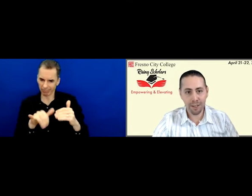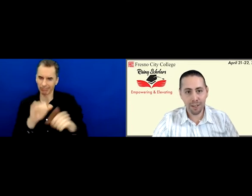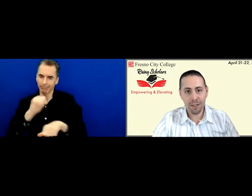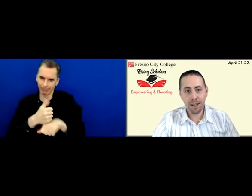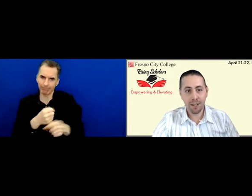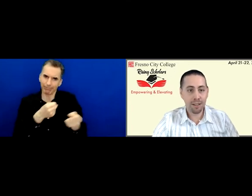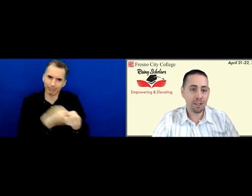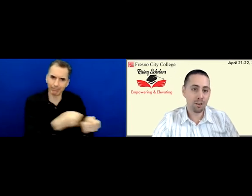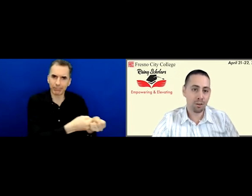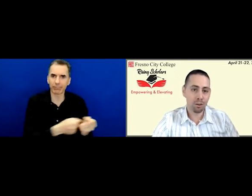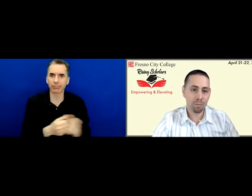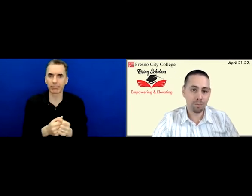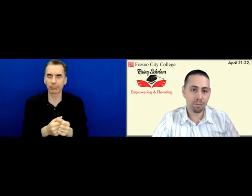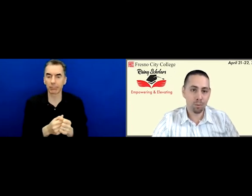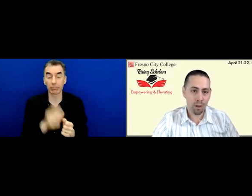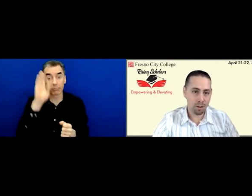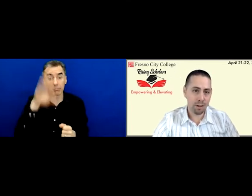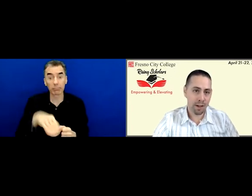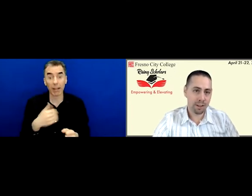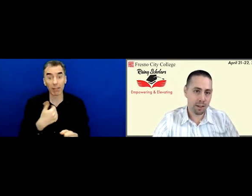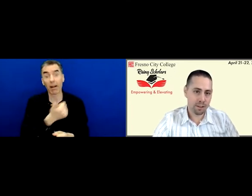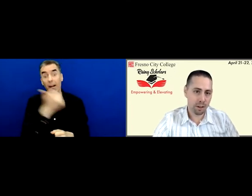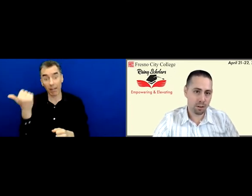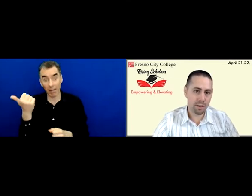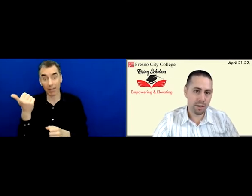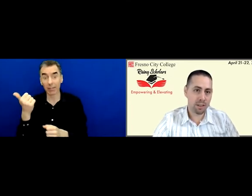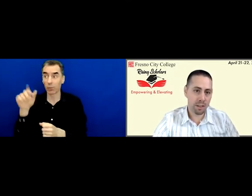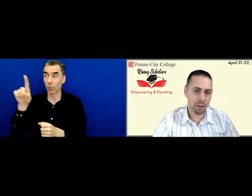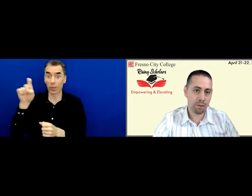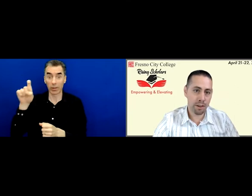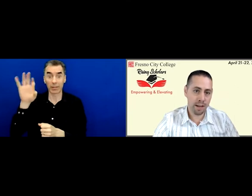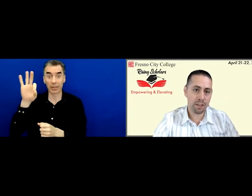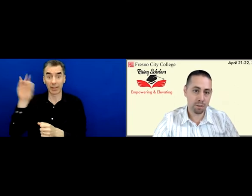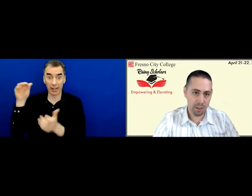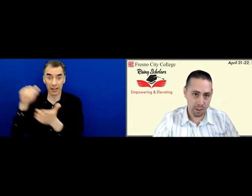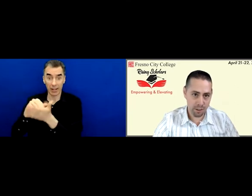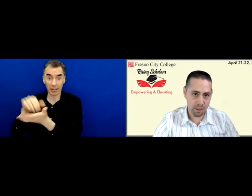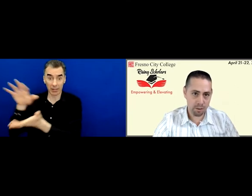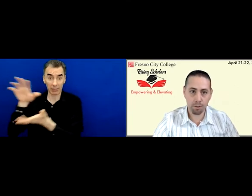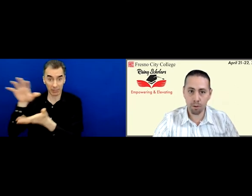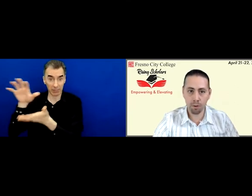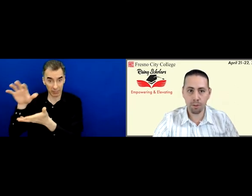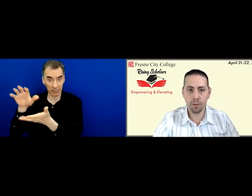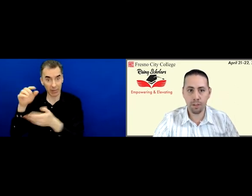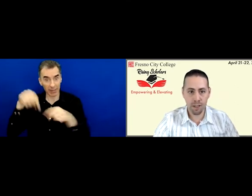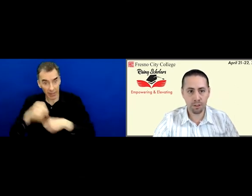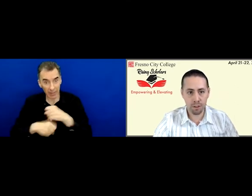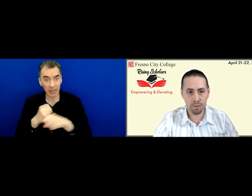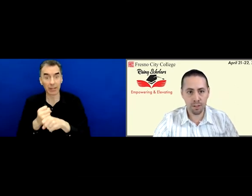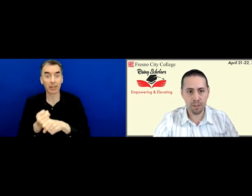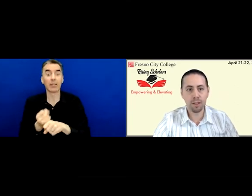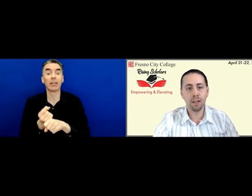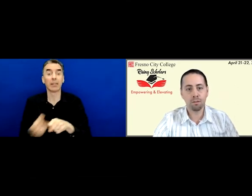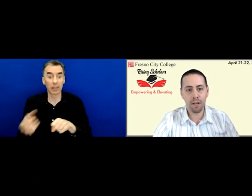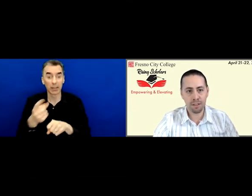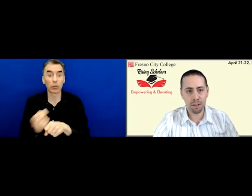an additional $190,000 each year for the next three years through the Chancellor's